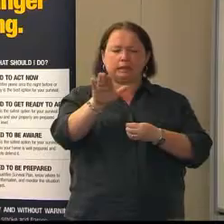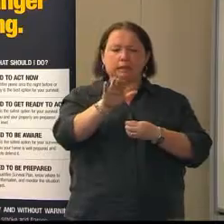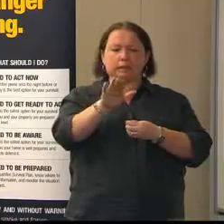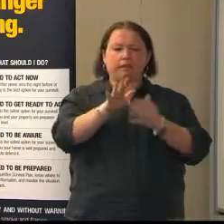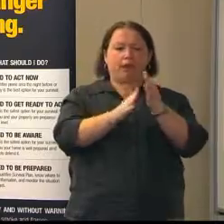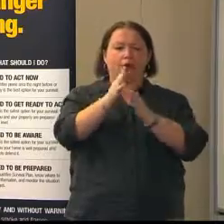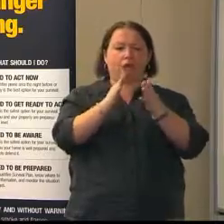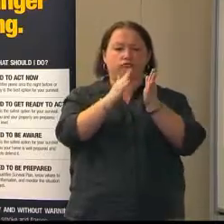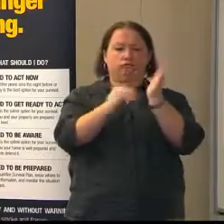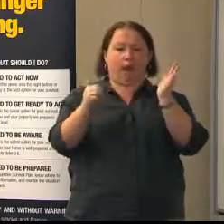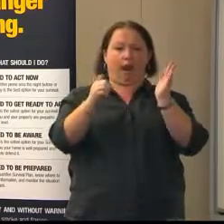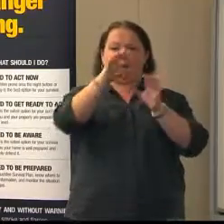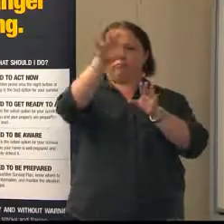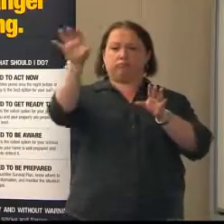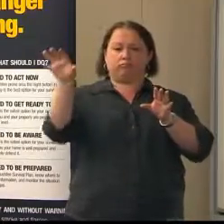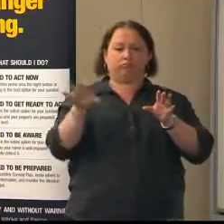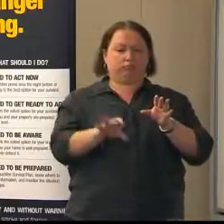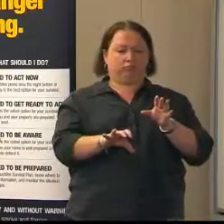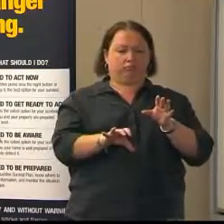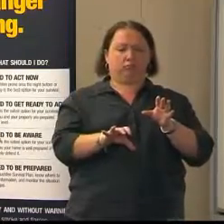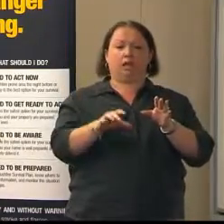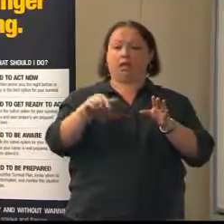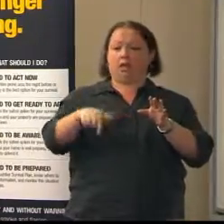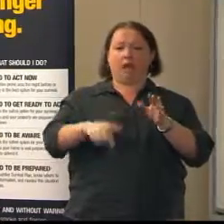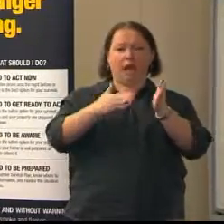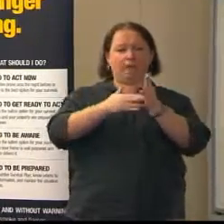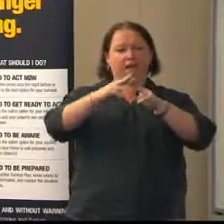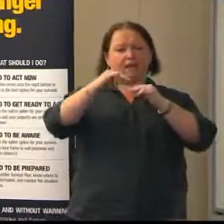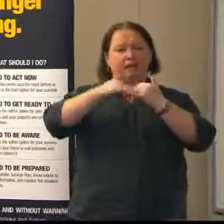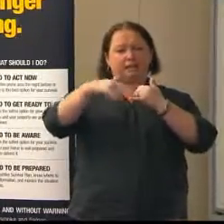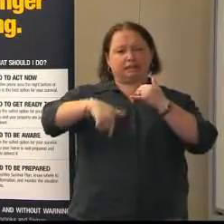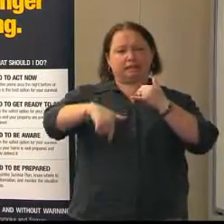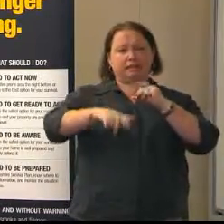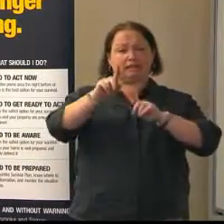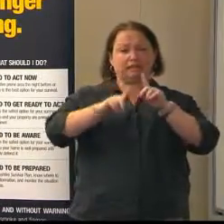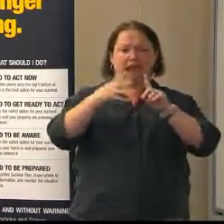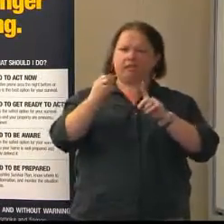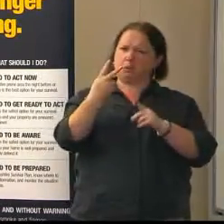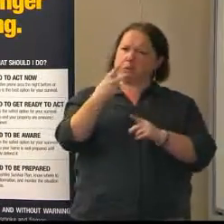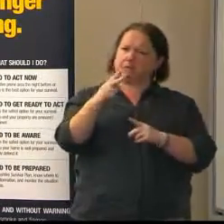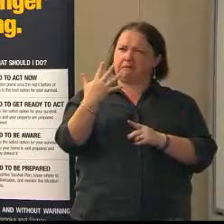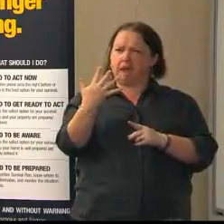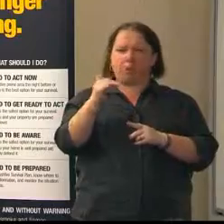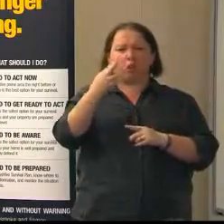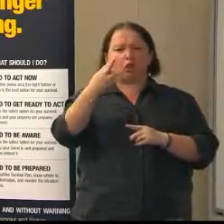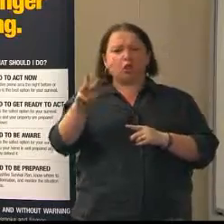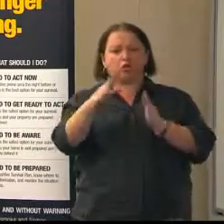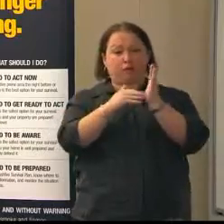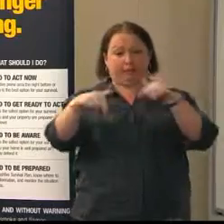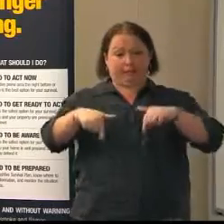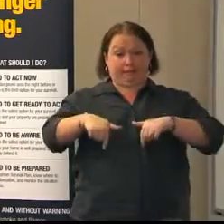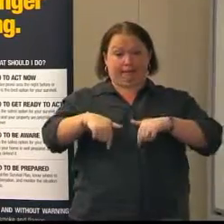fire trucks spread across the state. And the Metropolitan Fire Service have got 25 or 30 trucks available in the city,